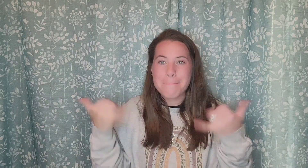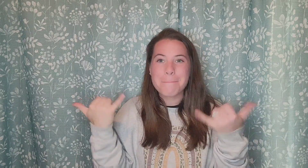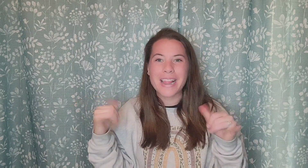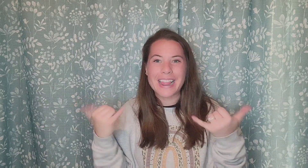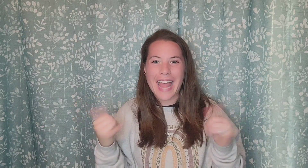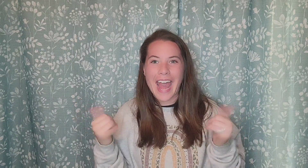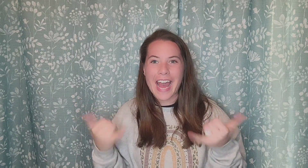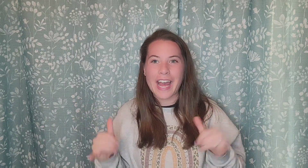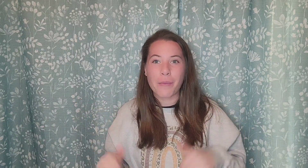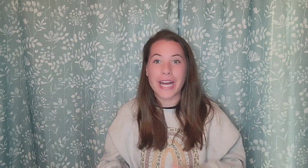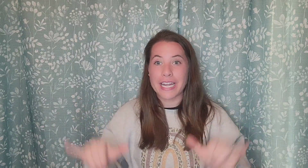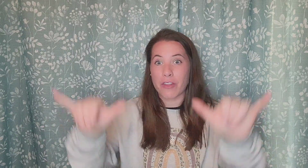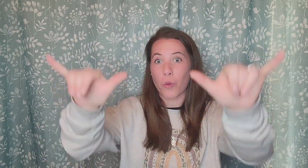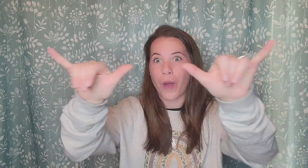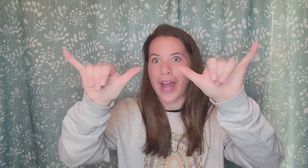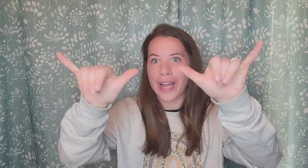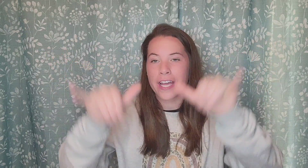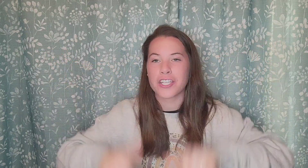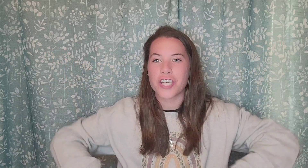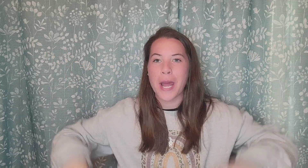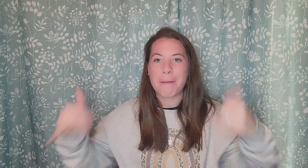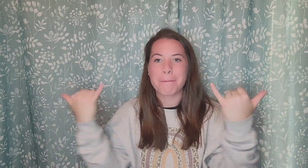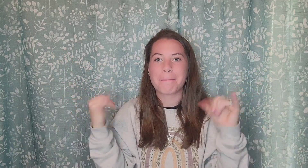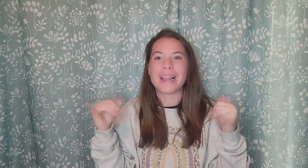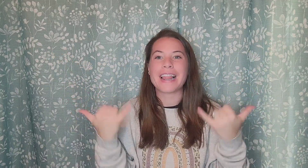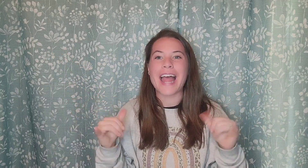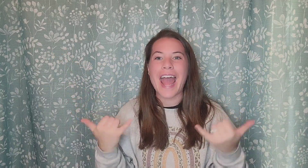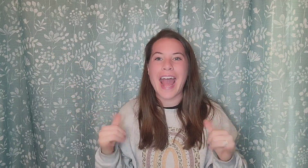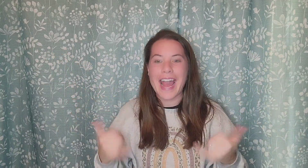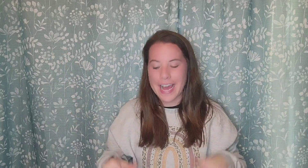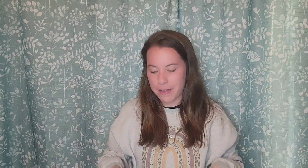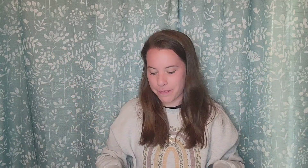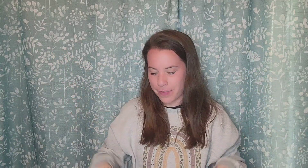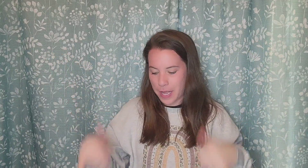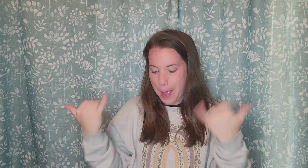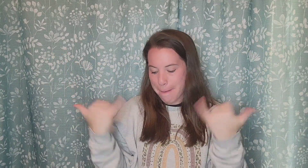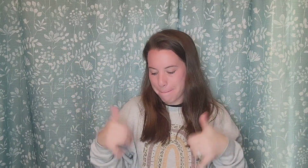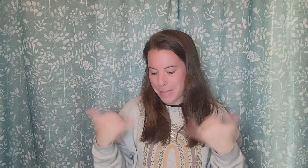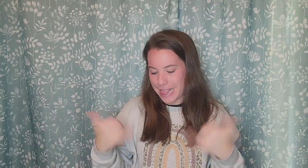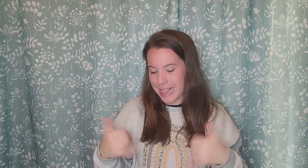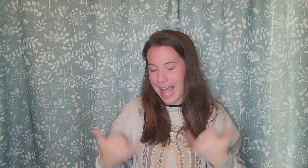Play. Play. got another Y handshape. Play. Play.